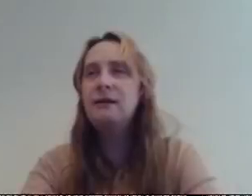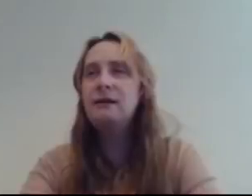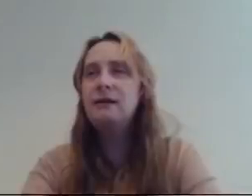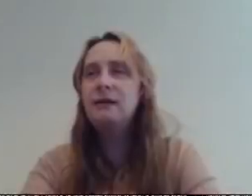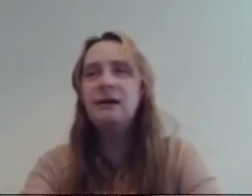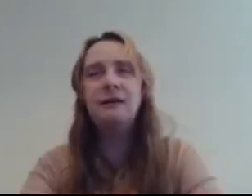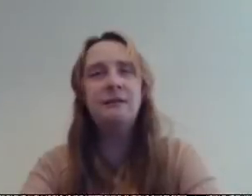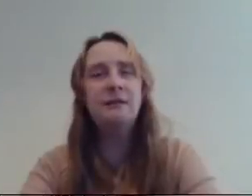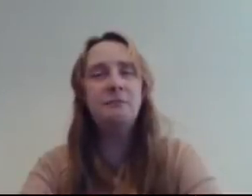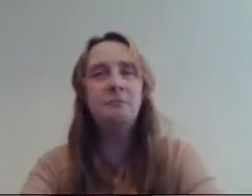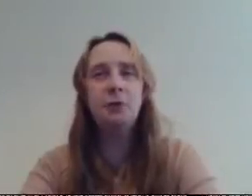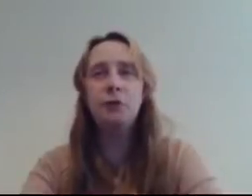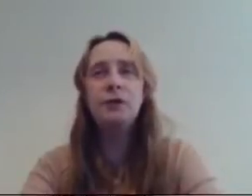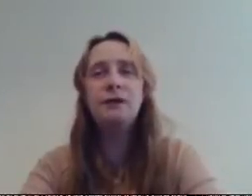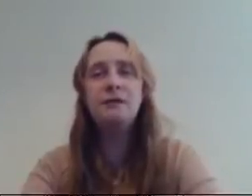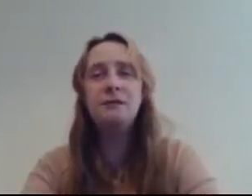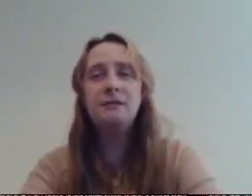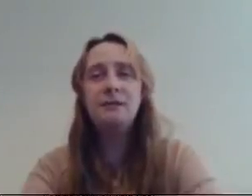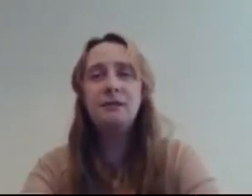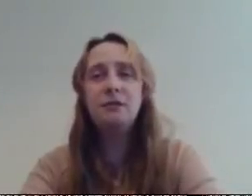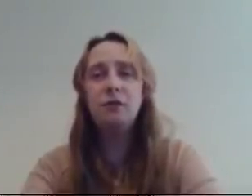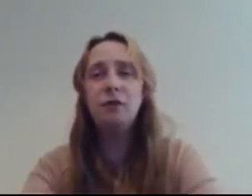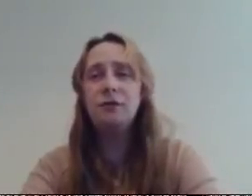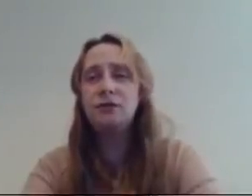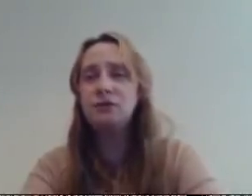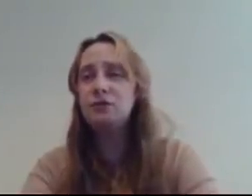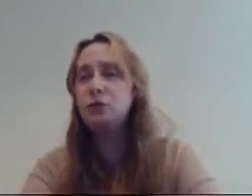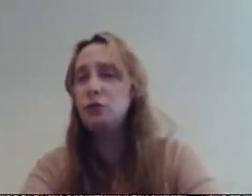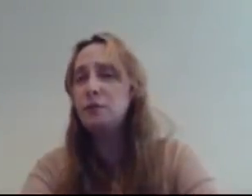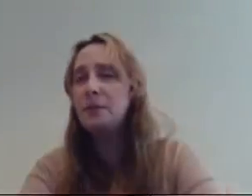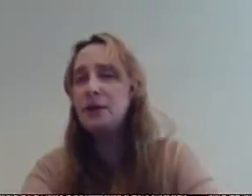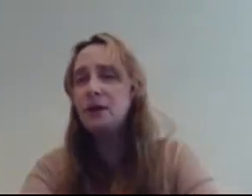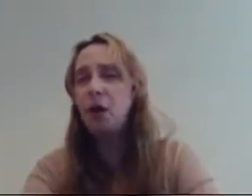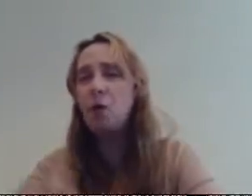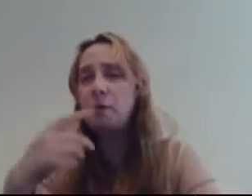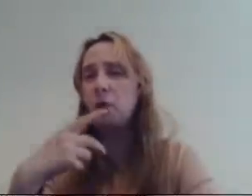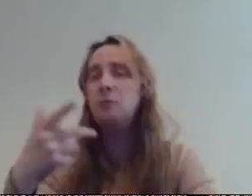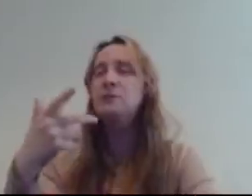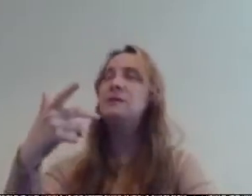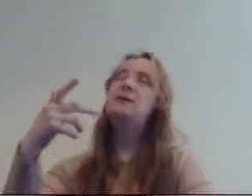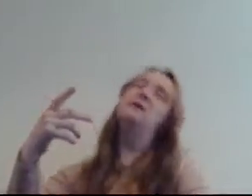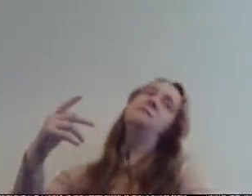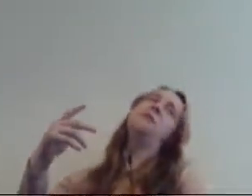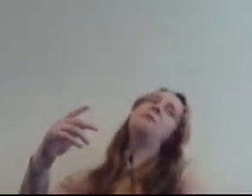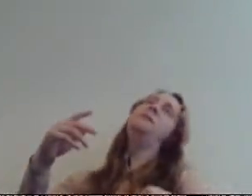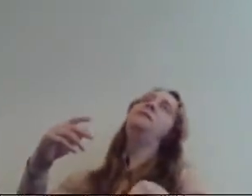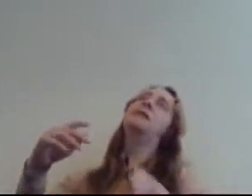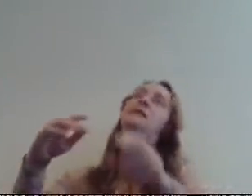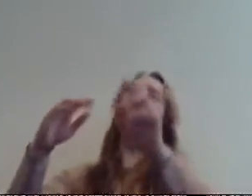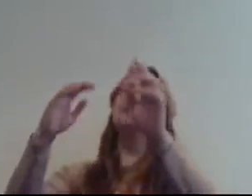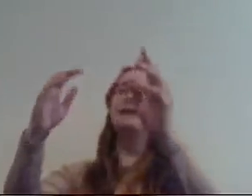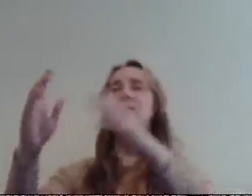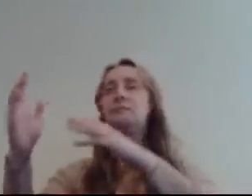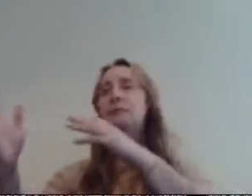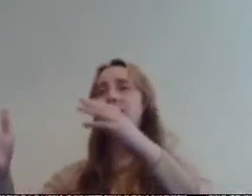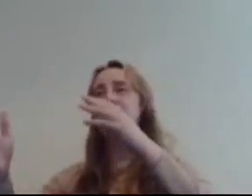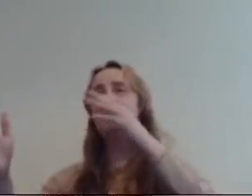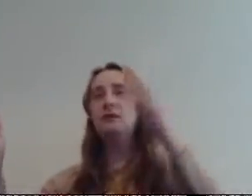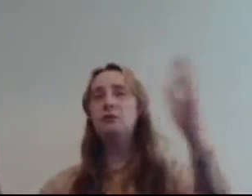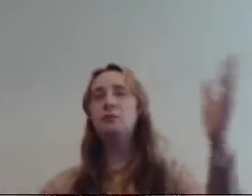Monoma and Midoriya or Shinzo Midoriya maybe our brawl probably means like class A and class B to